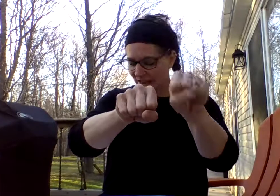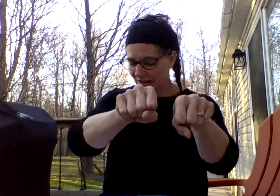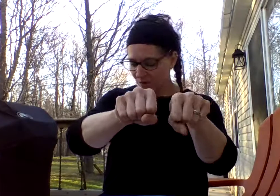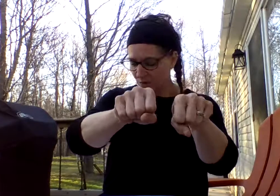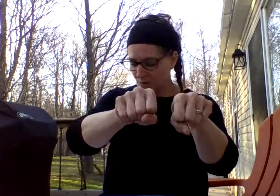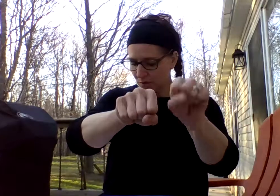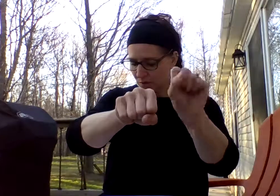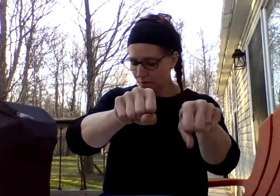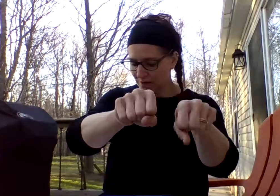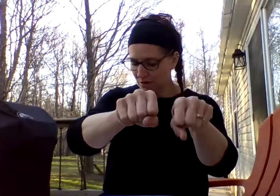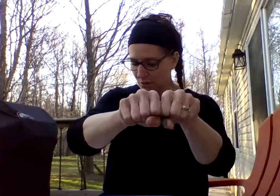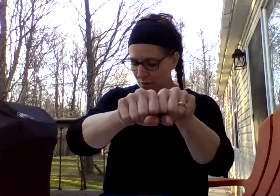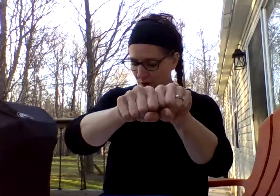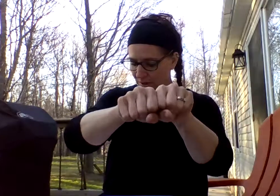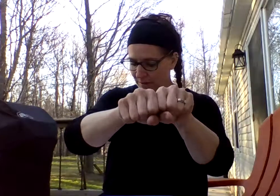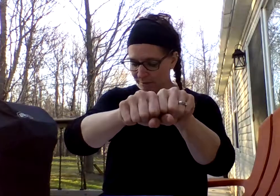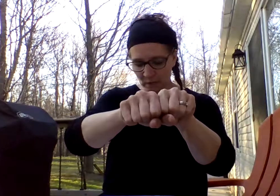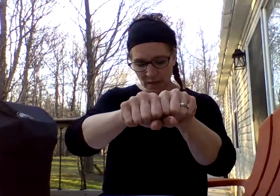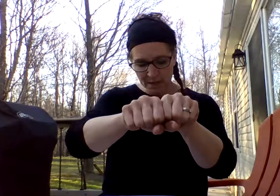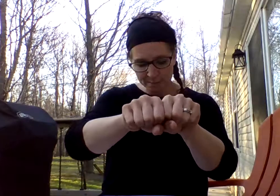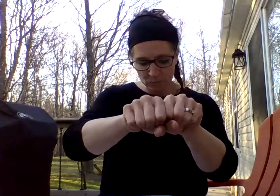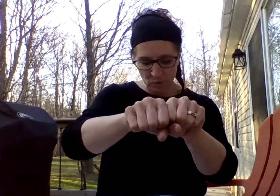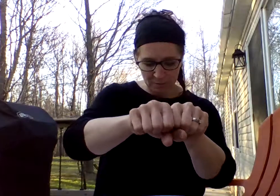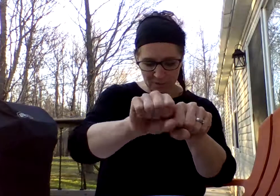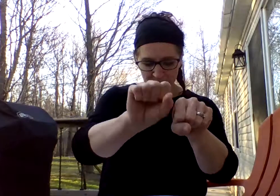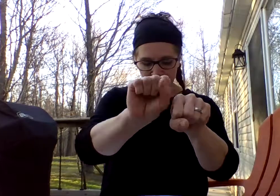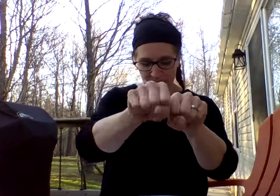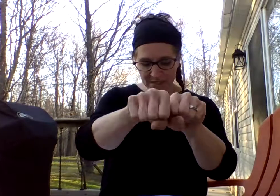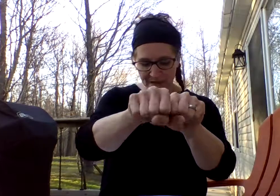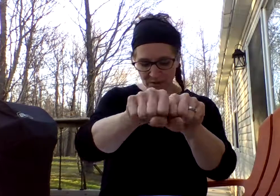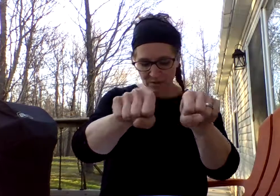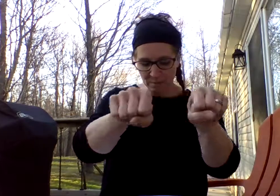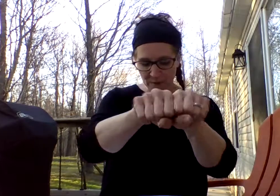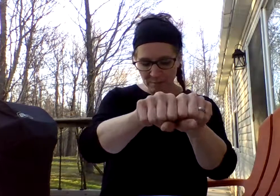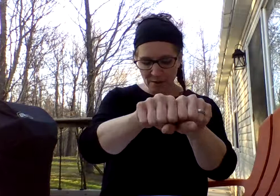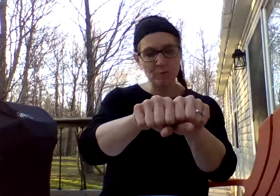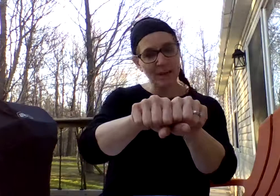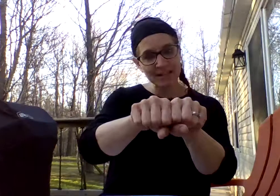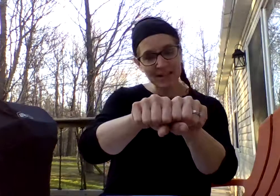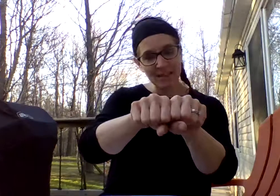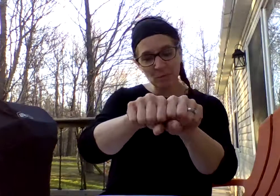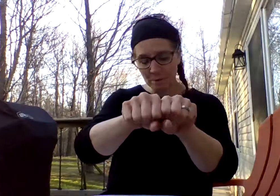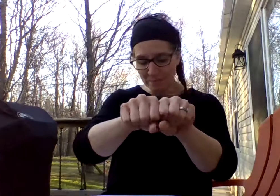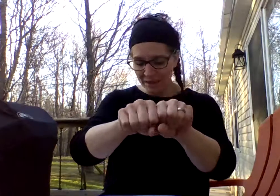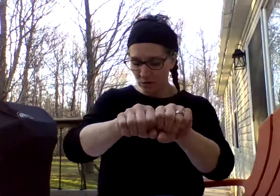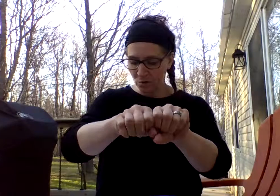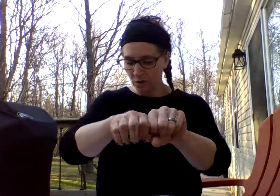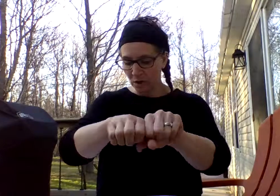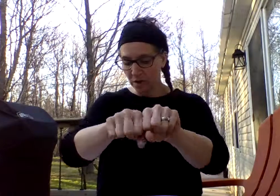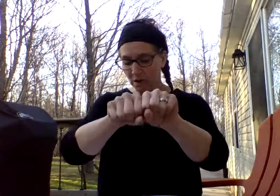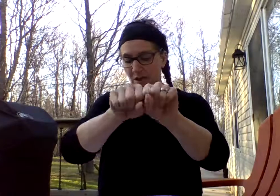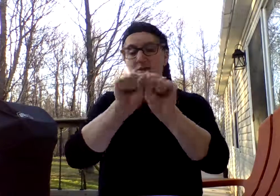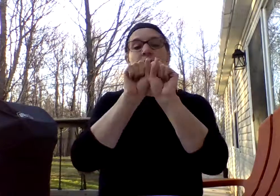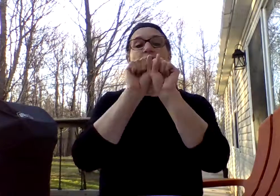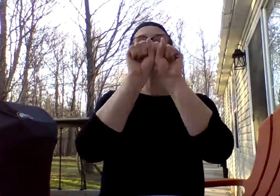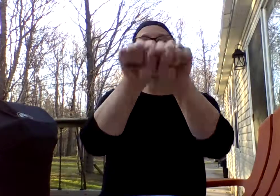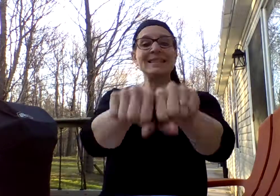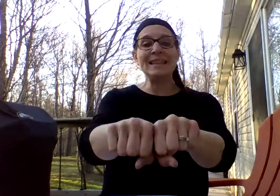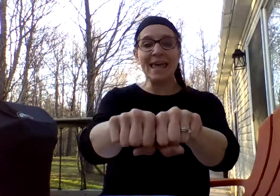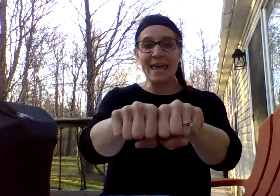end of the word. Or the rest of the word. Okay. So I'm going to make the first sound. And then we're going to pound them back together when we make the new word. So the word is lay.